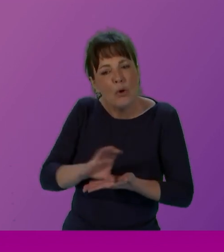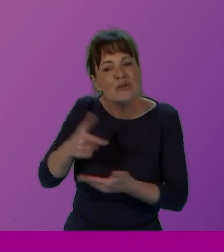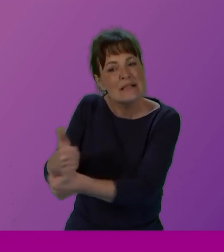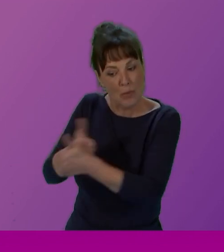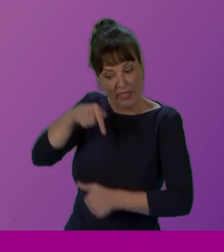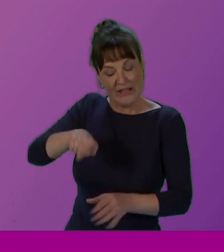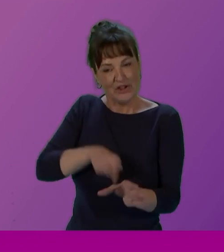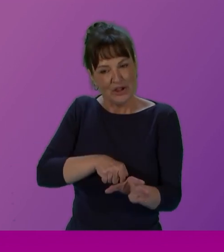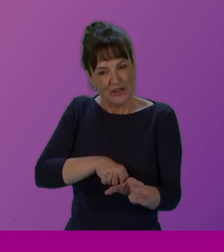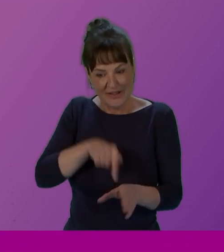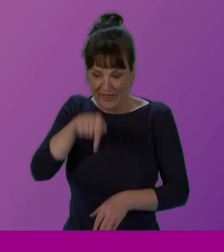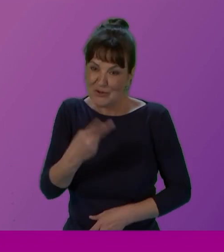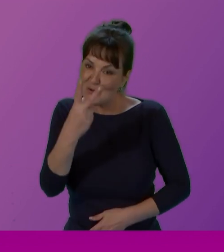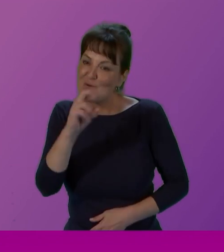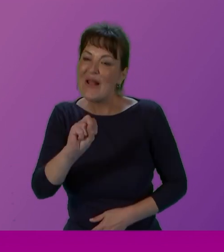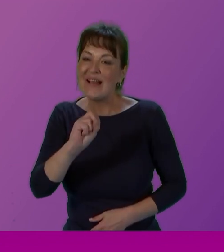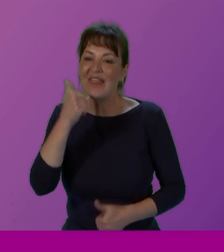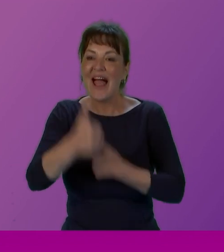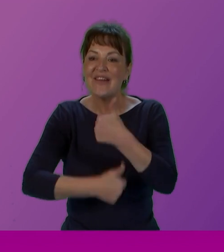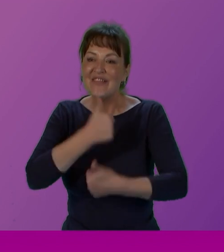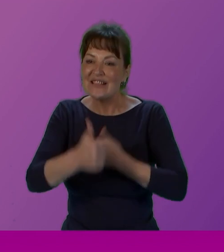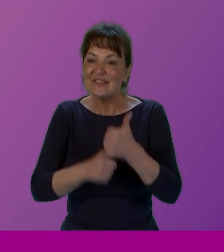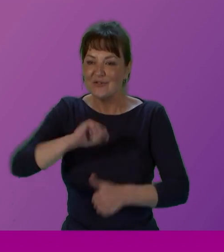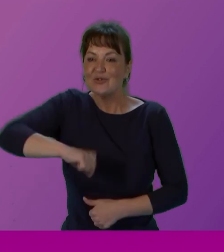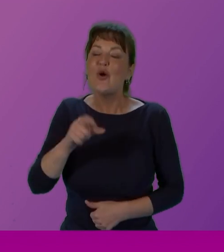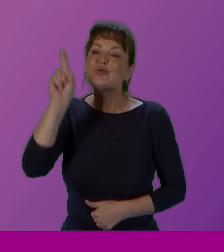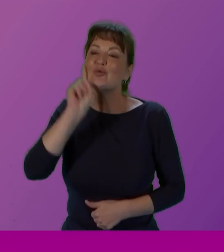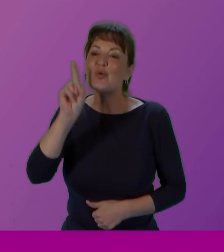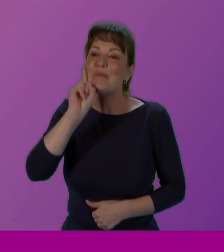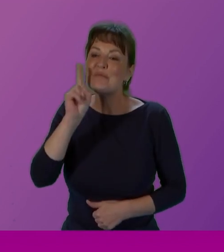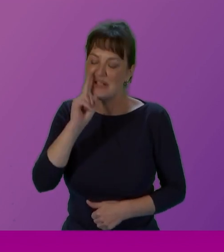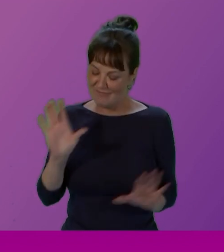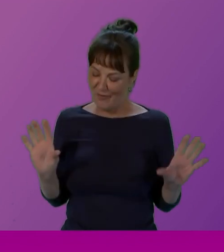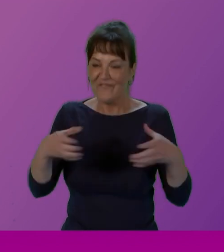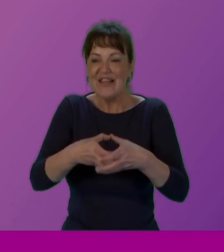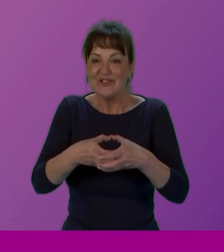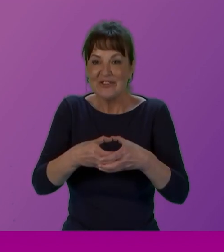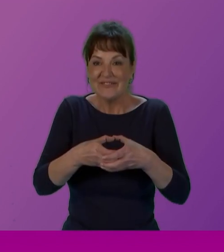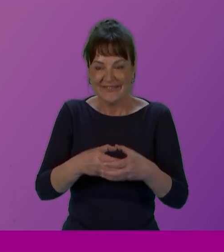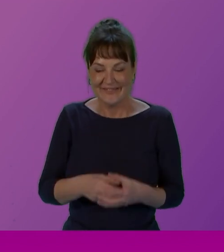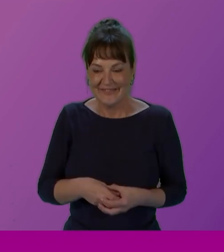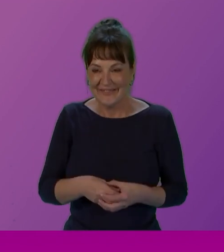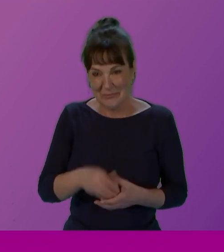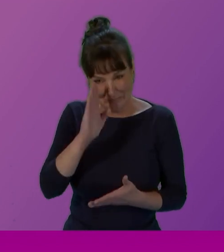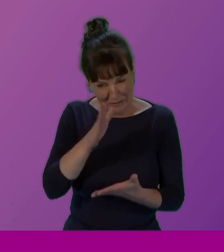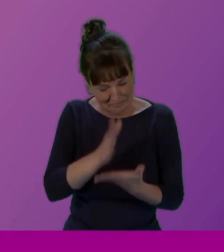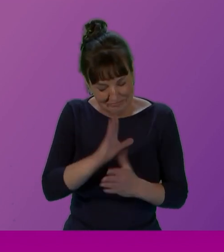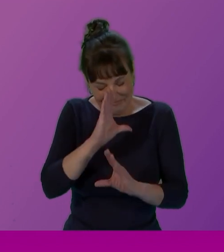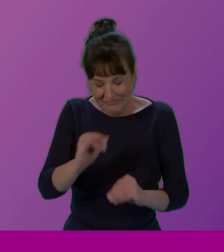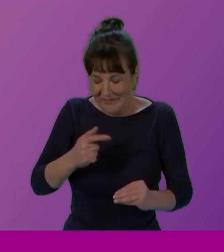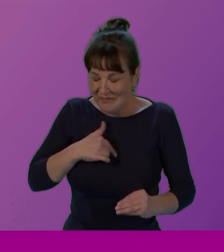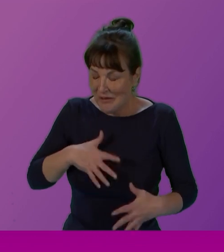year, it's the 20th anniversary of the Scottish Women's Convention as well. But we have been overwhelmed